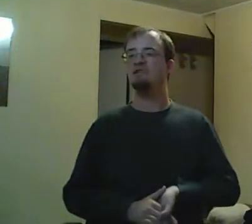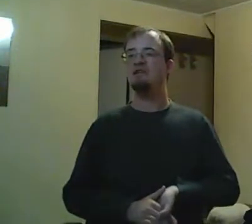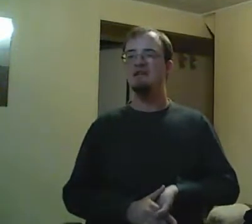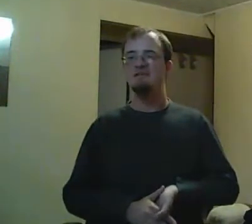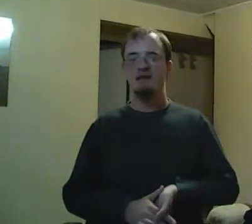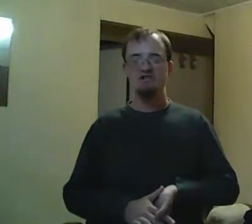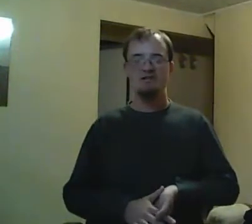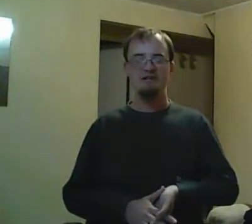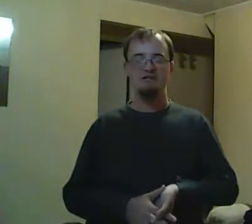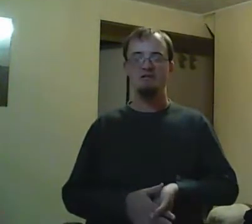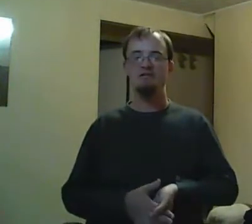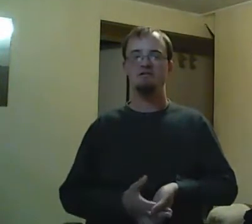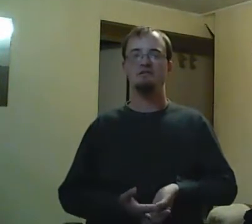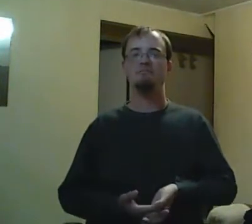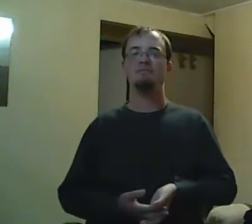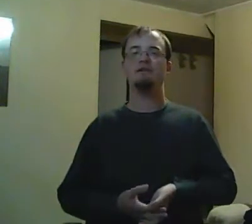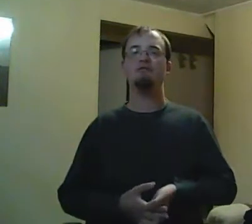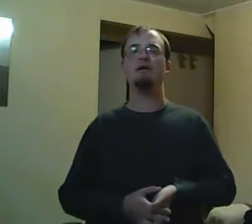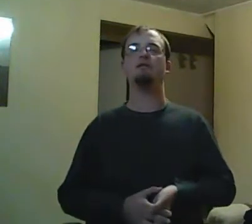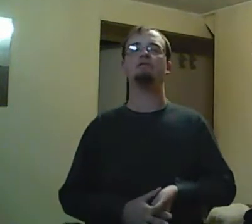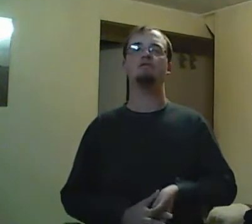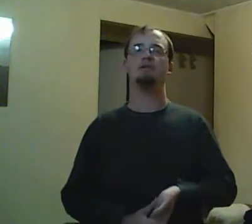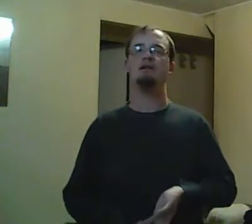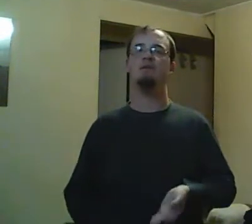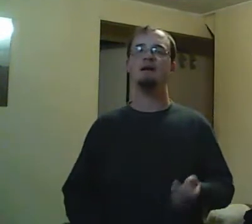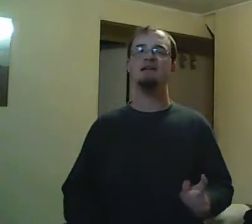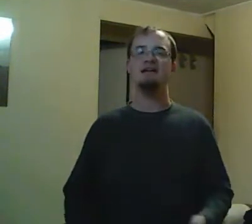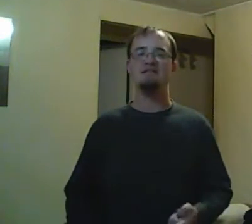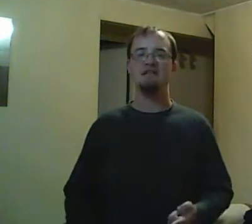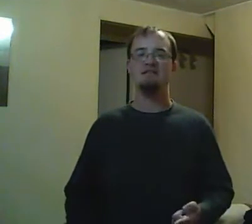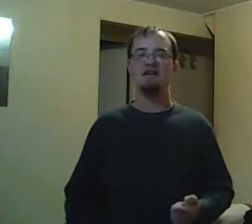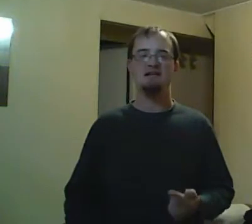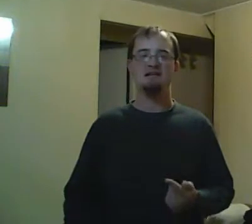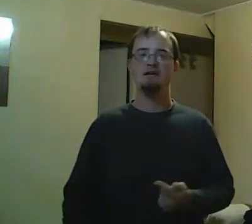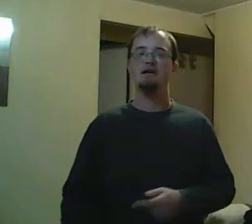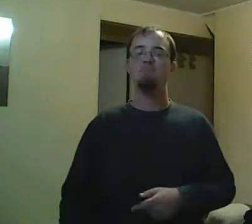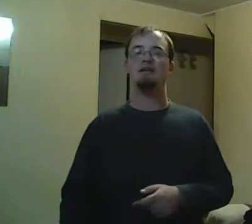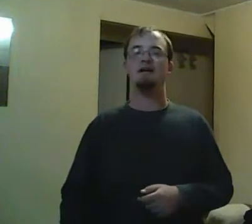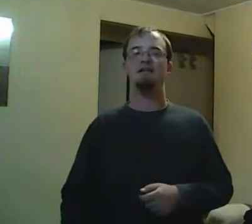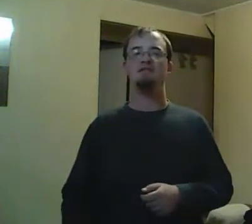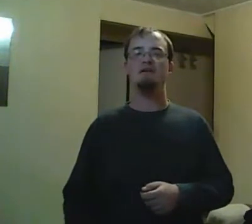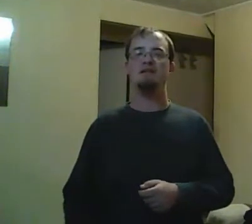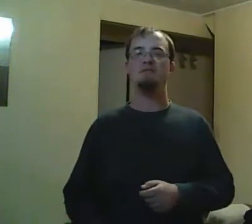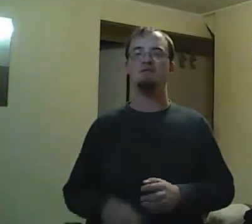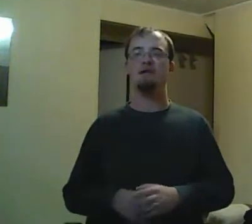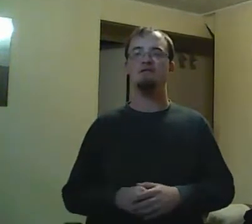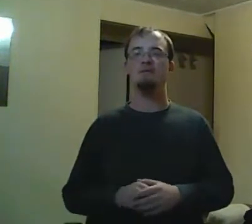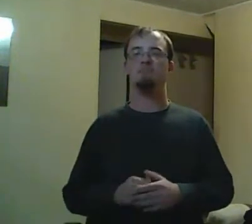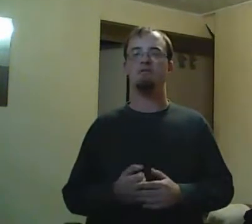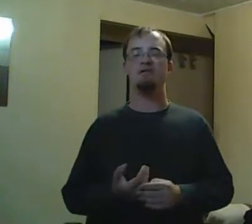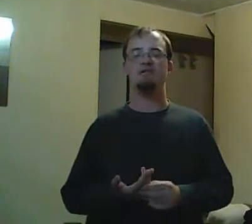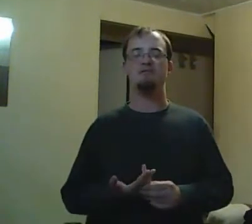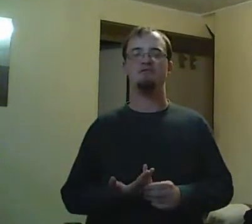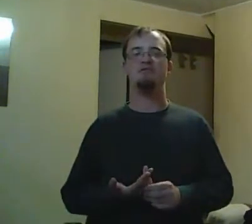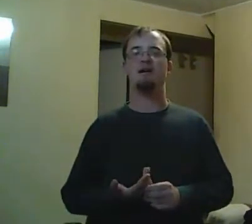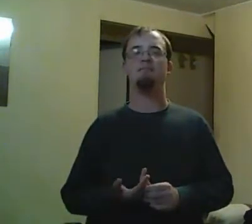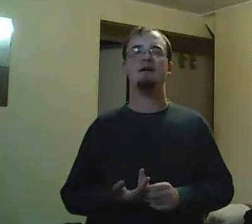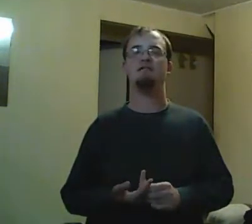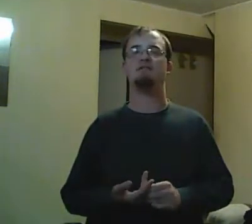losing her relationship or friendship with Liberty and Manny. So, yeah, that has to do with the shooting. Oh, that's when what? And then, of course, in Mercy